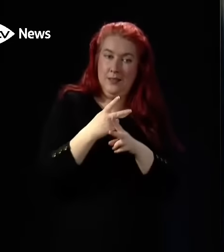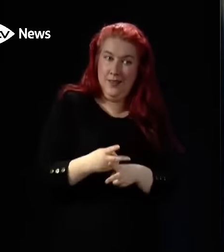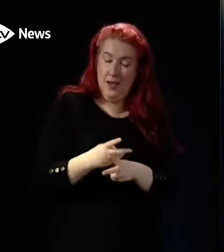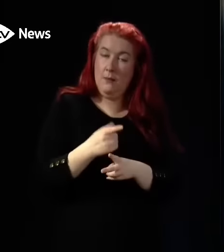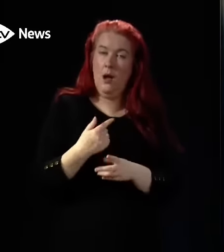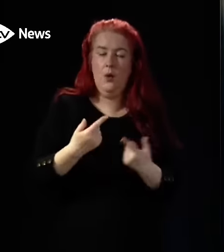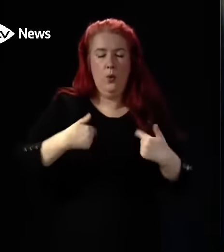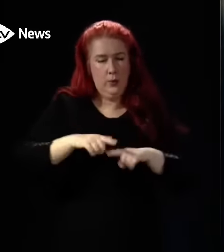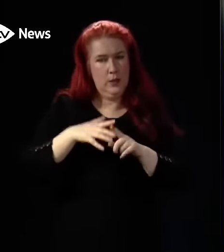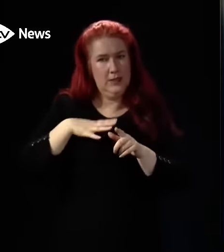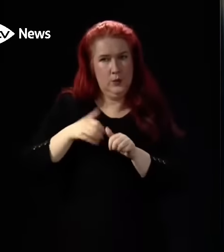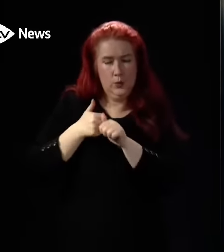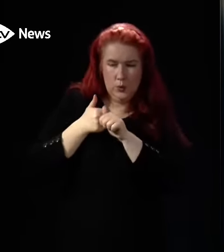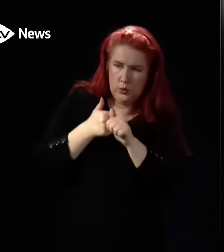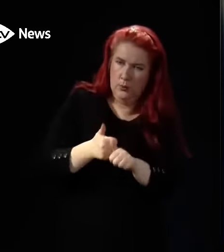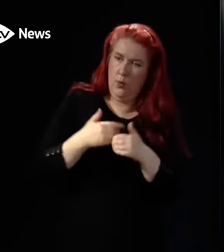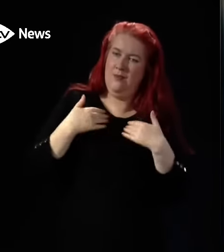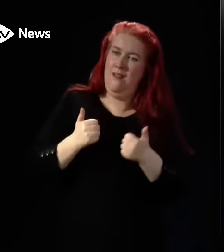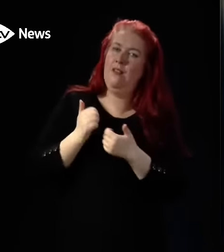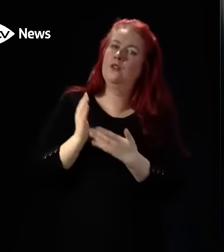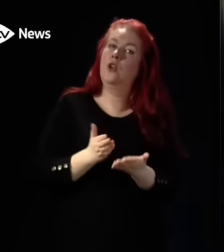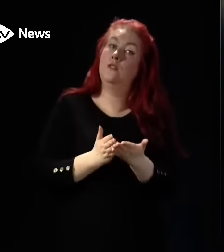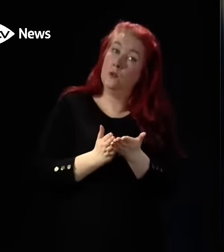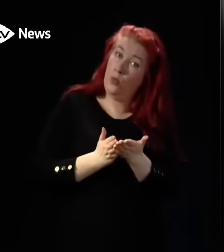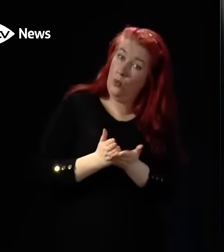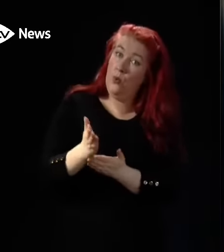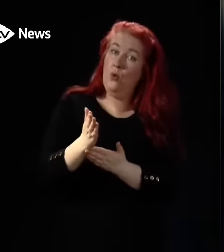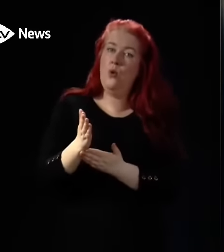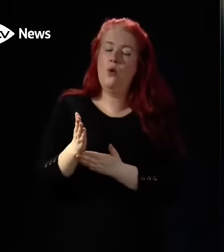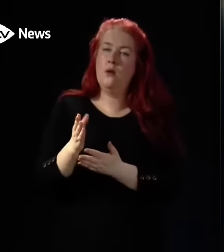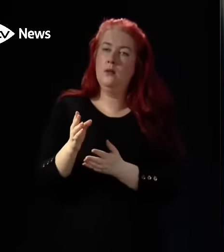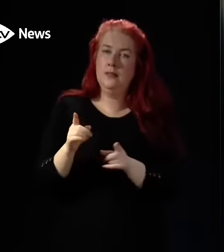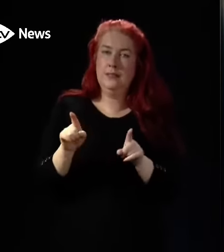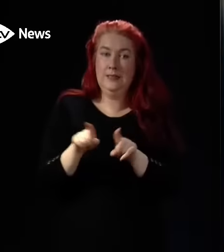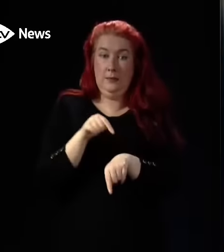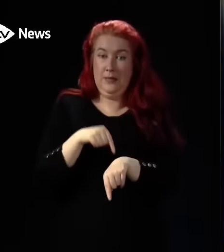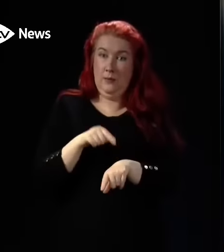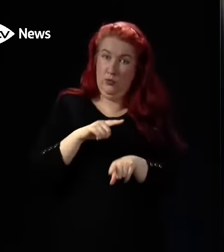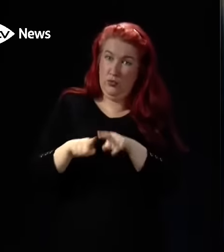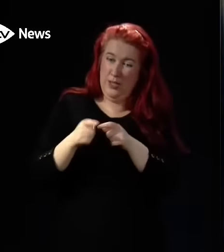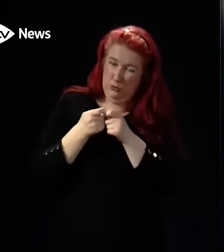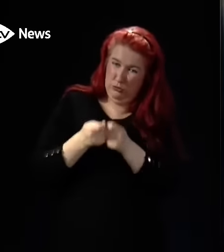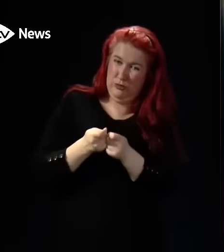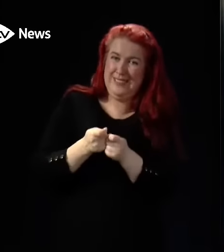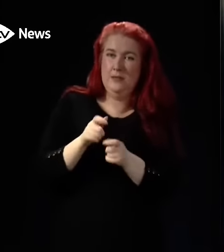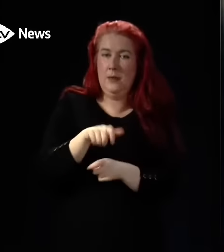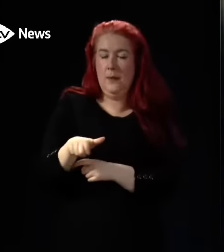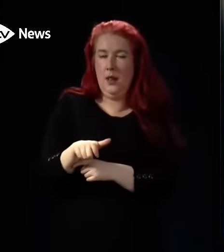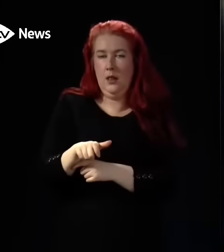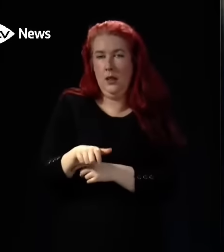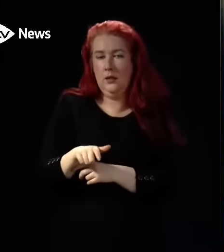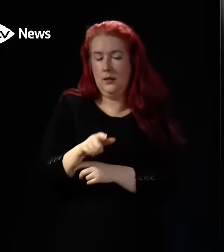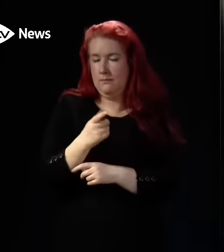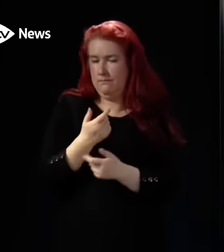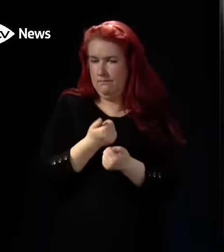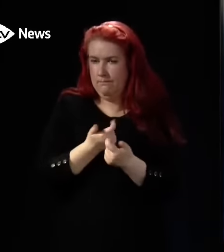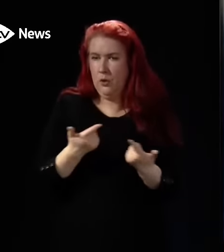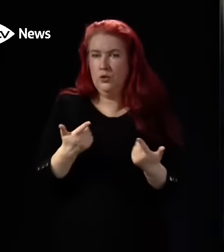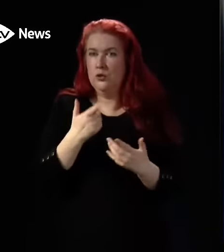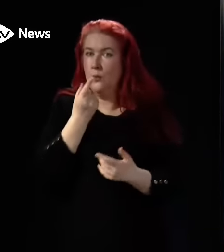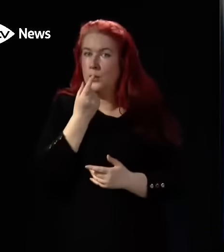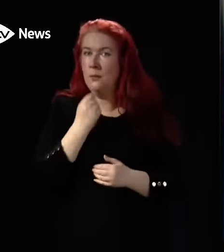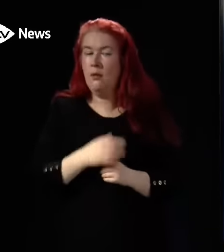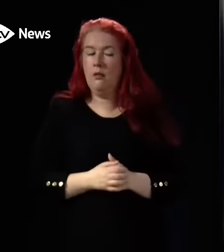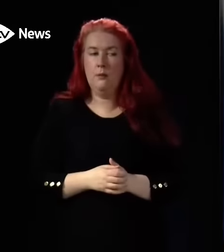service through this period while trying to treat people as fully as we possibly can. And again,